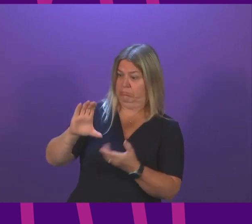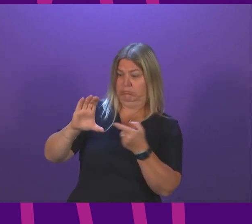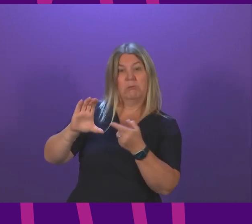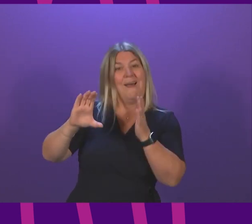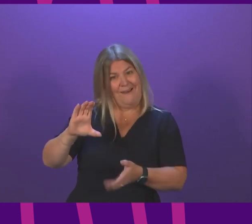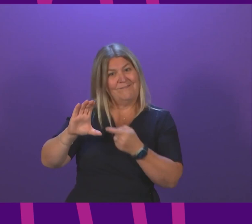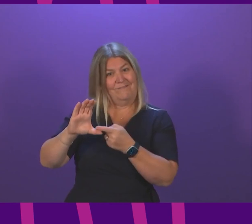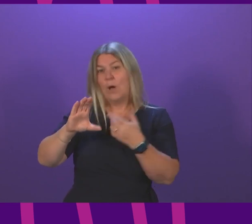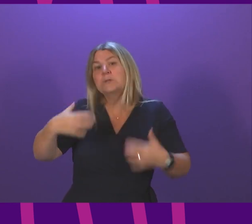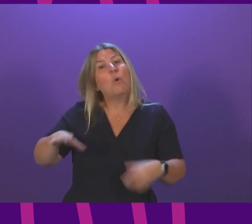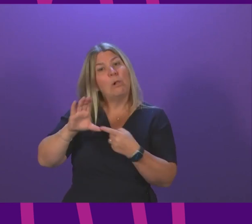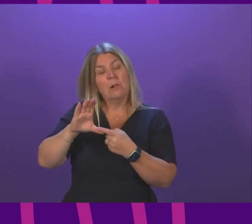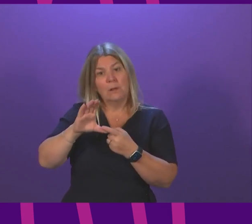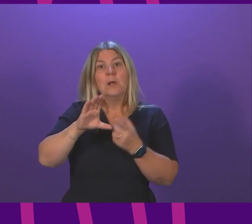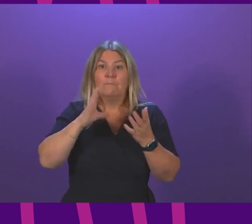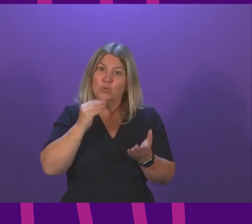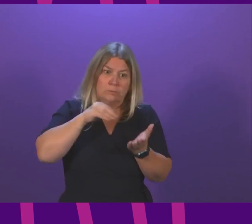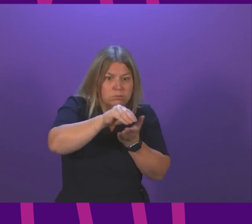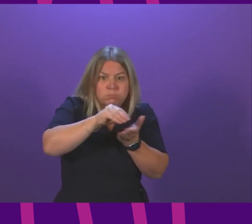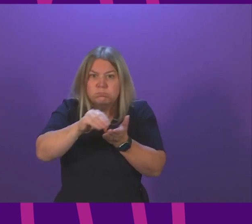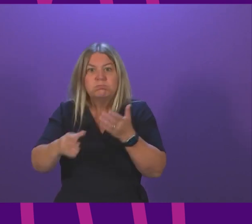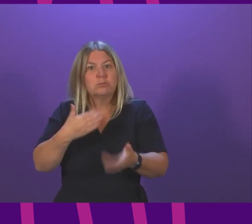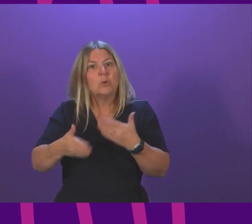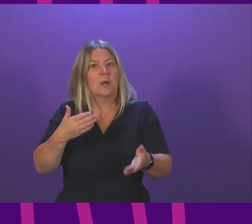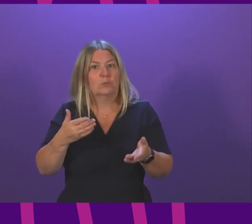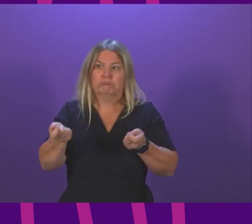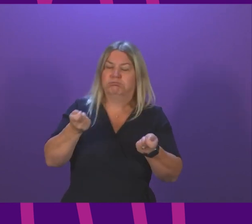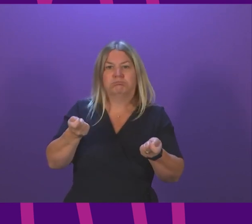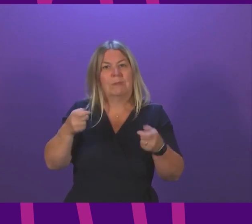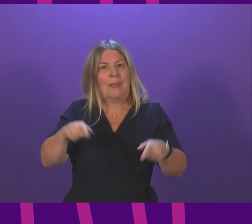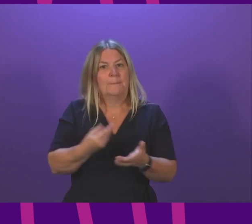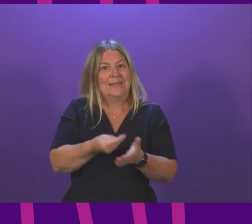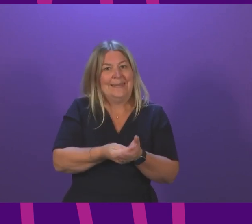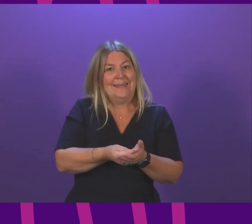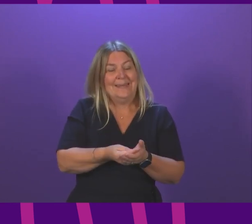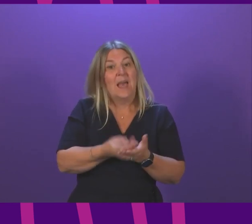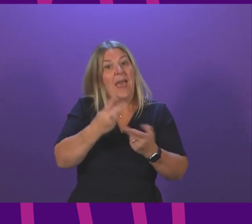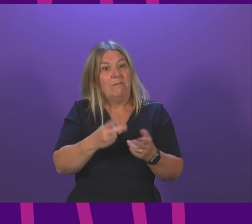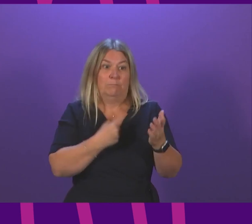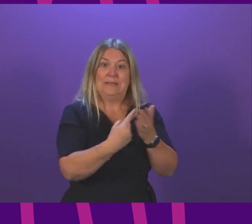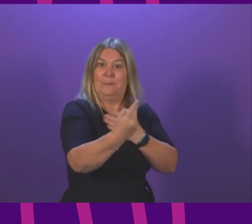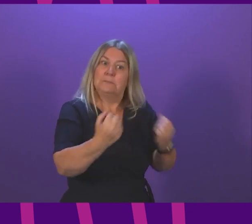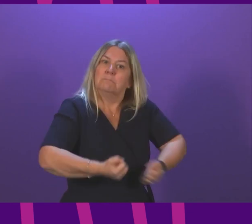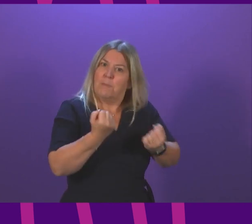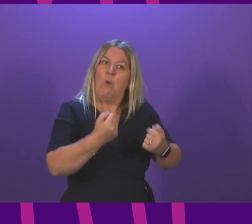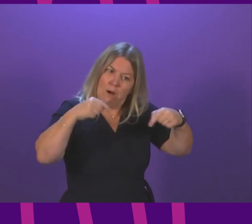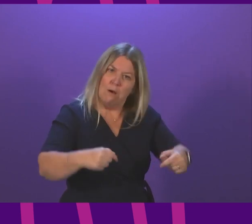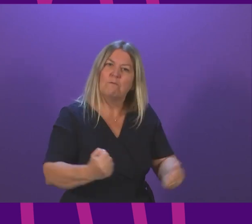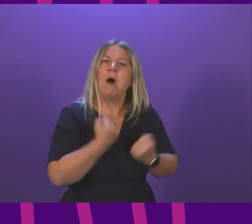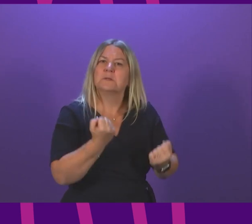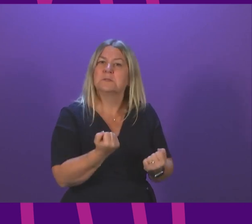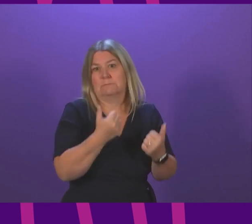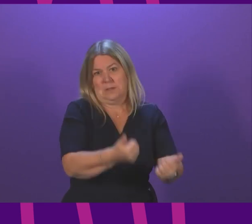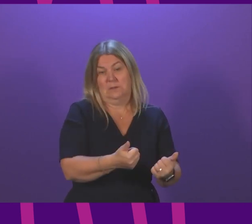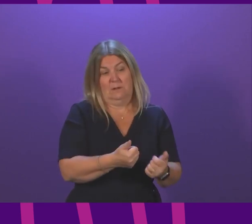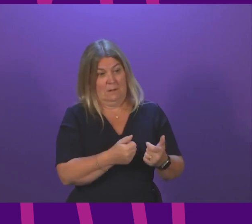out of the hands of UK governments and into the hands of this parliament and as long as Anas Sarwar prefers keeping these powers in the hands of